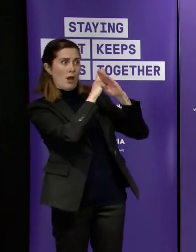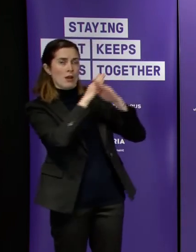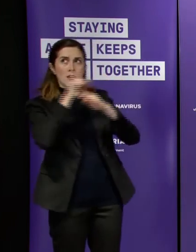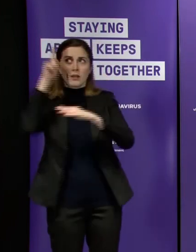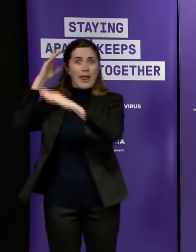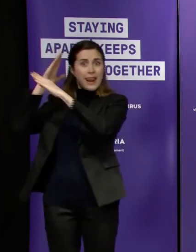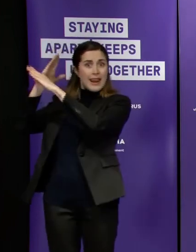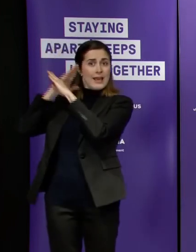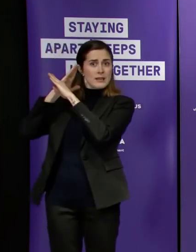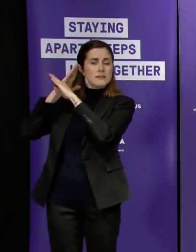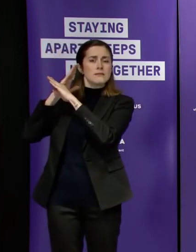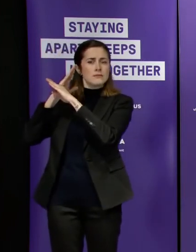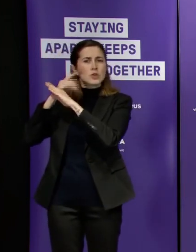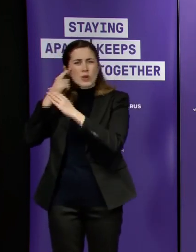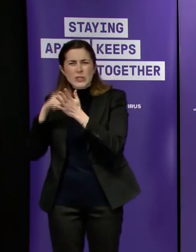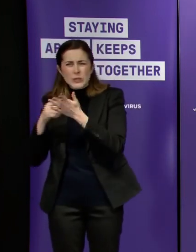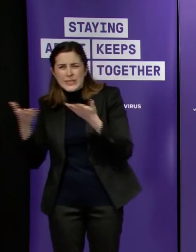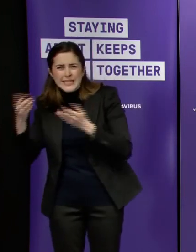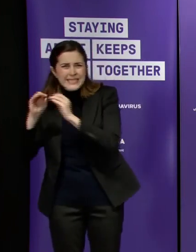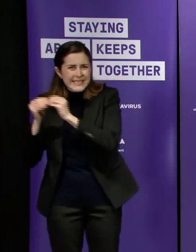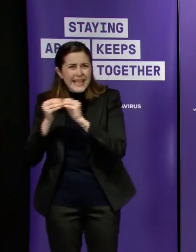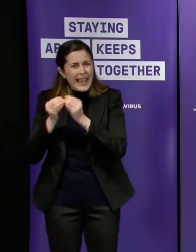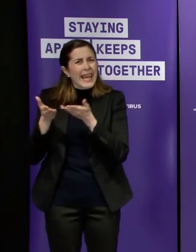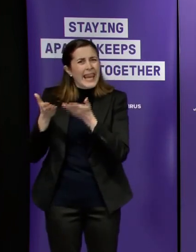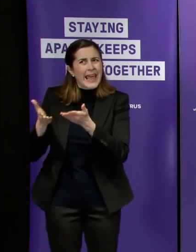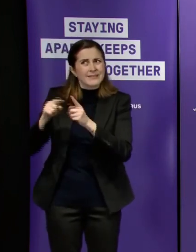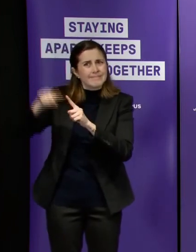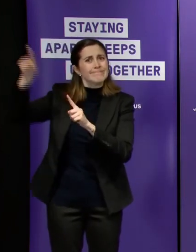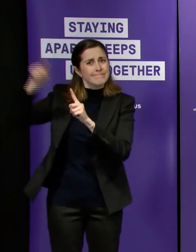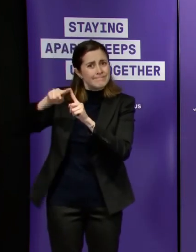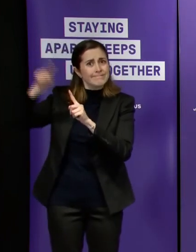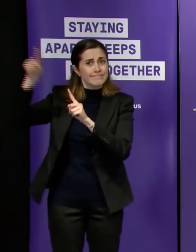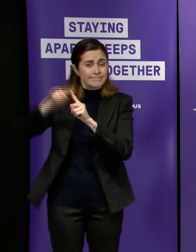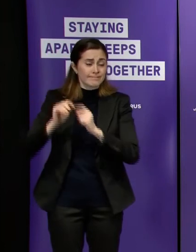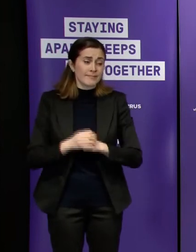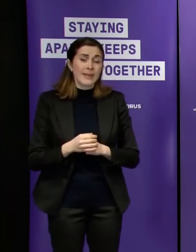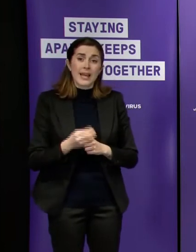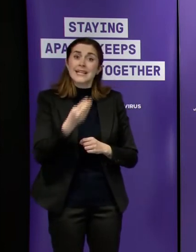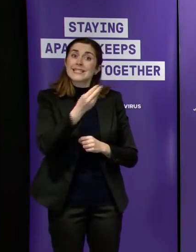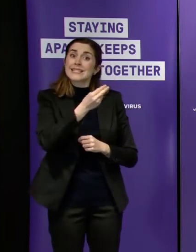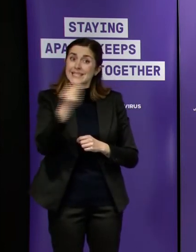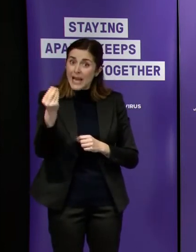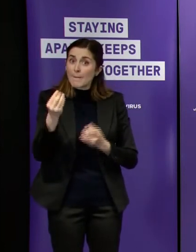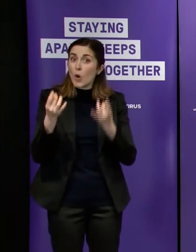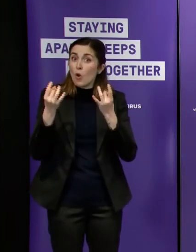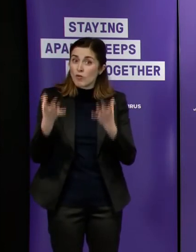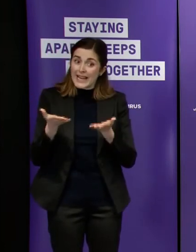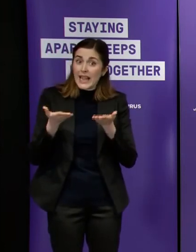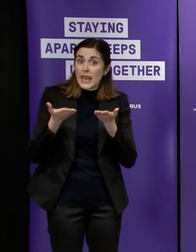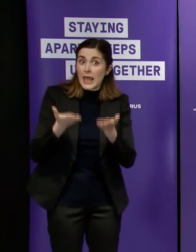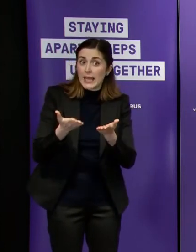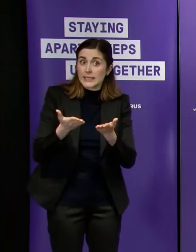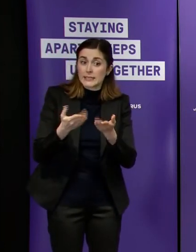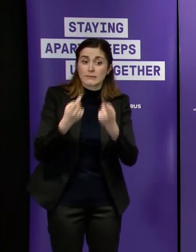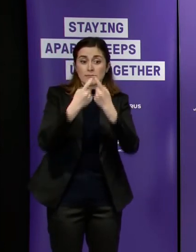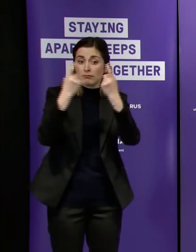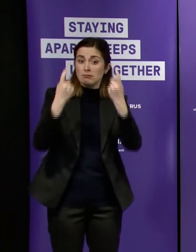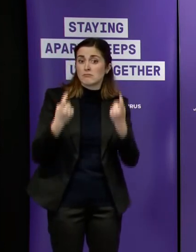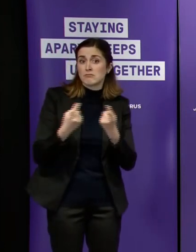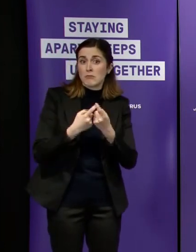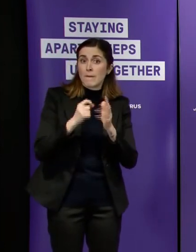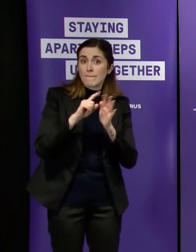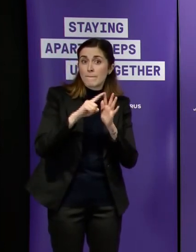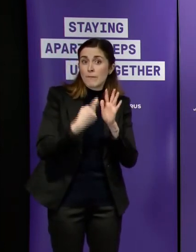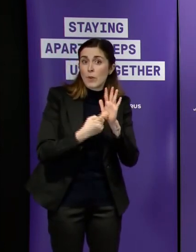uh but there's a lot of work going on and we have seen a number of concessions that have been made recently we'll continue to fight for others so that we can have the most